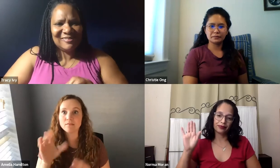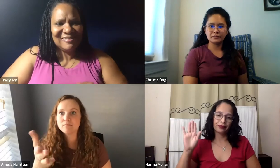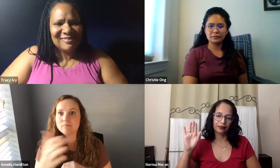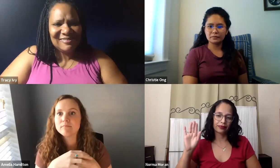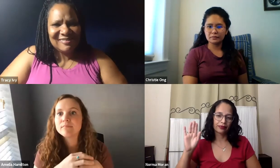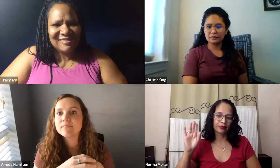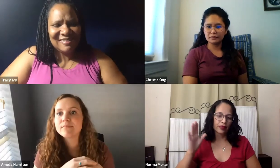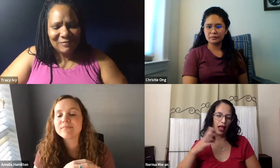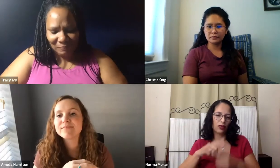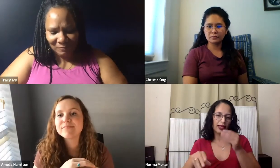Yeah, you're right. Anybody else?